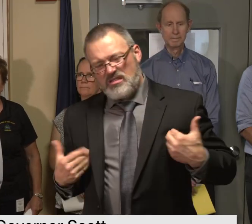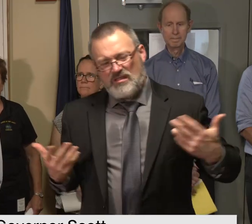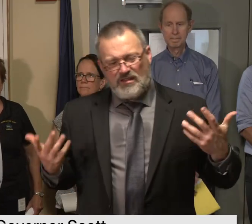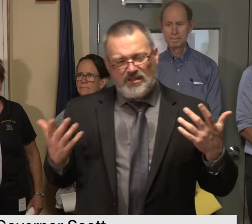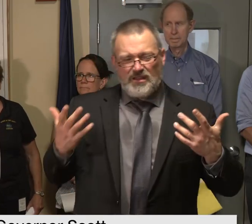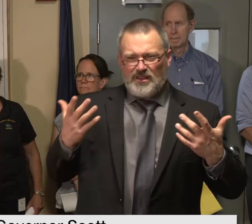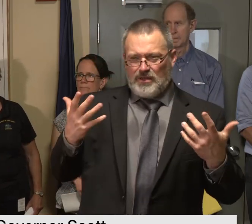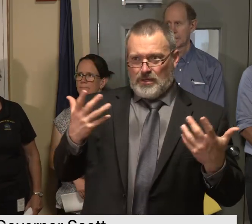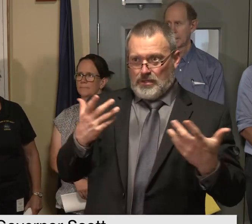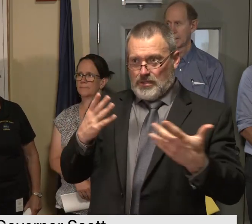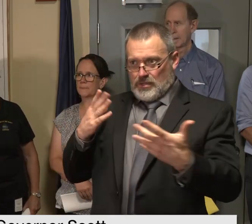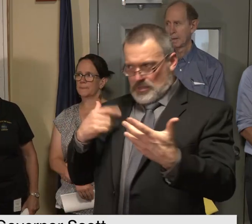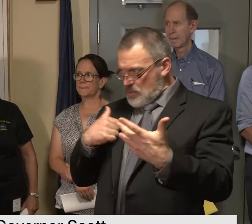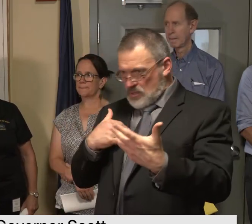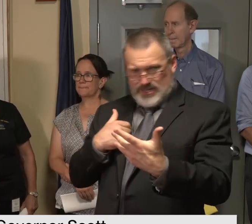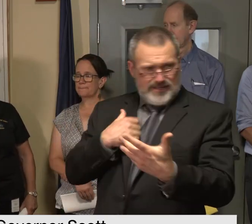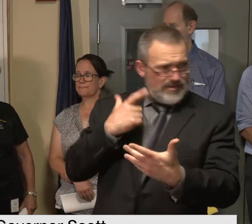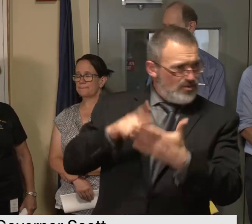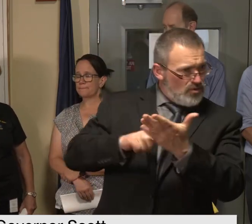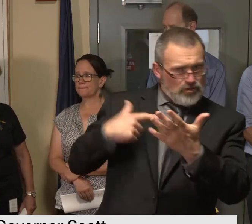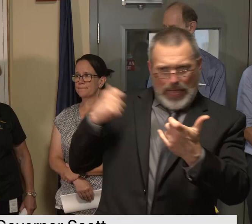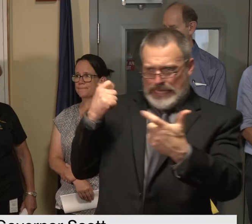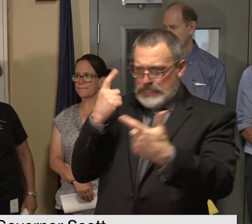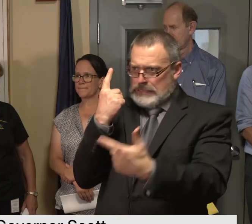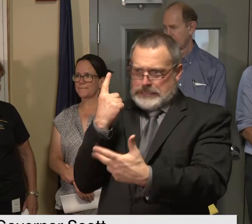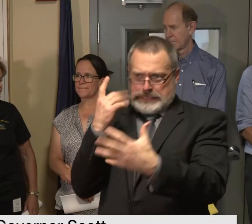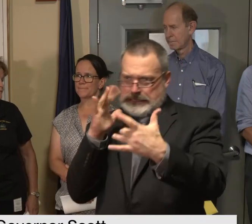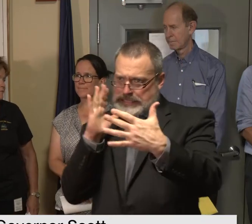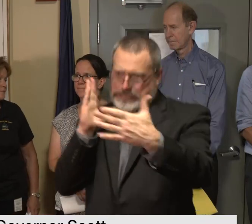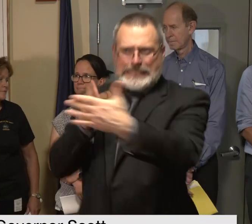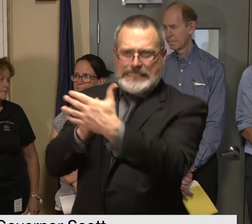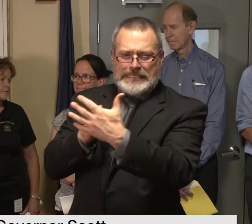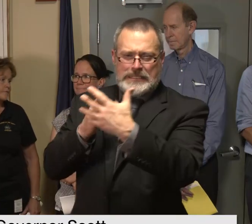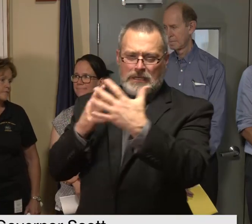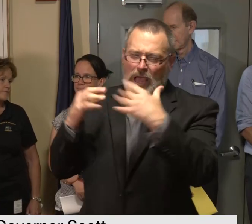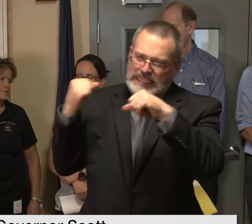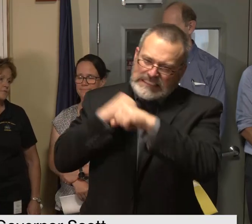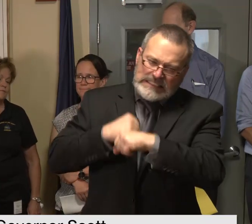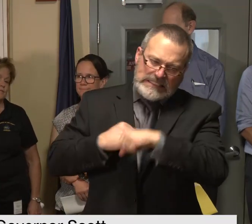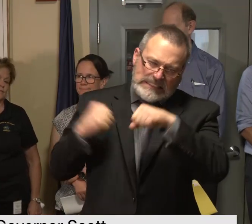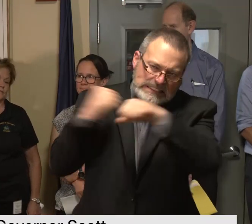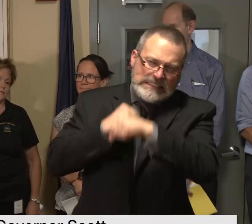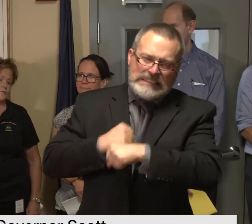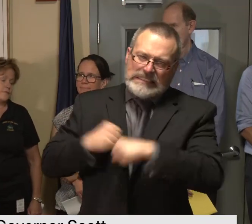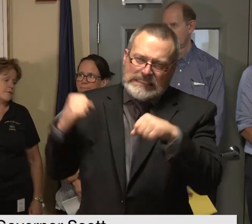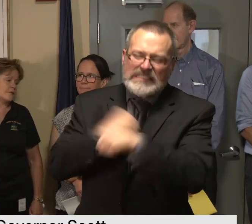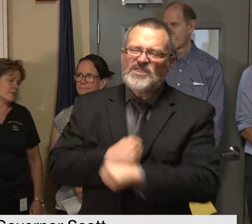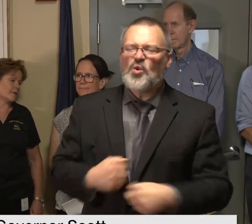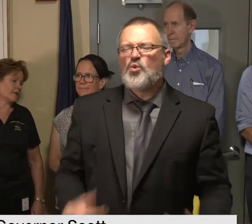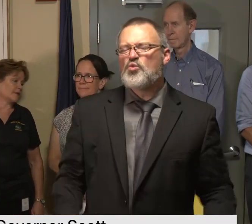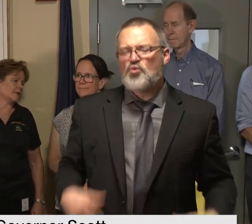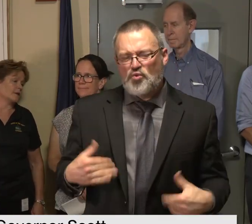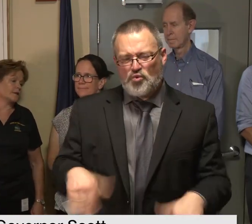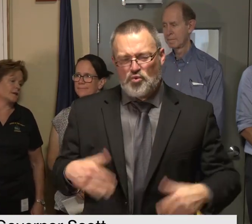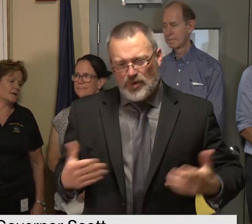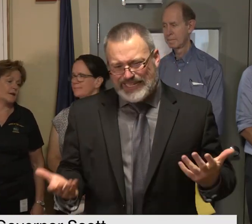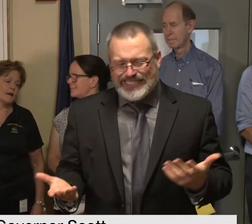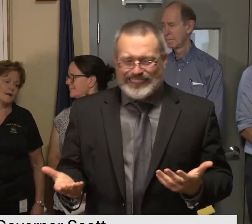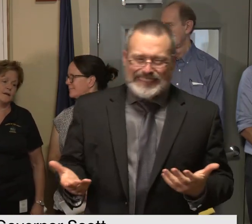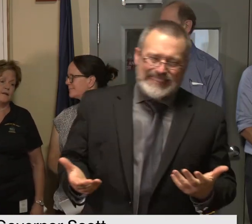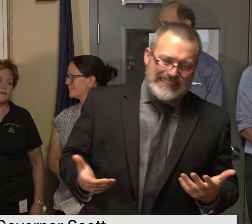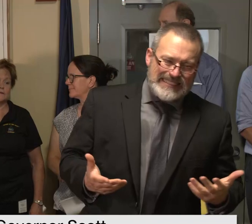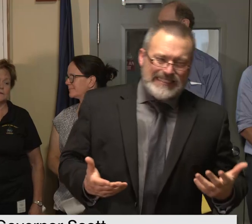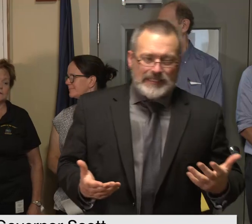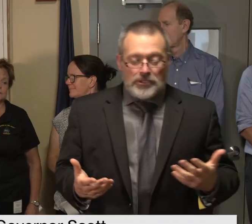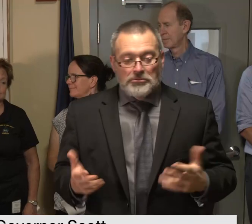again i don't know if secretary moore wants to add anything to that but we have again concerns about